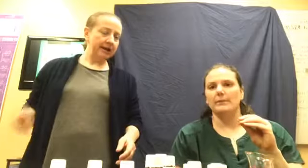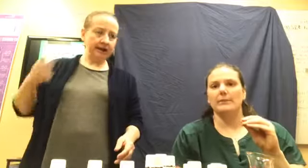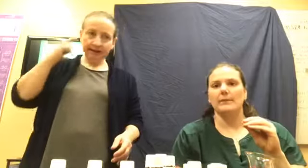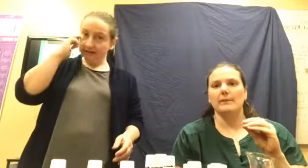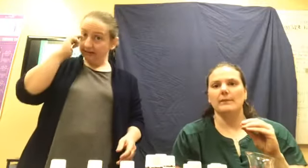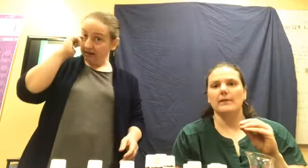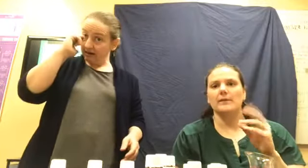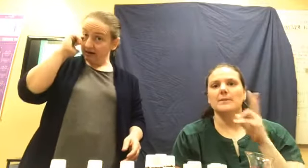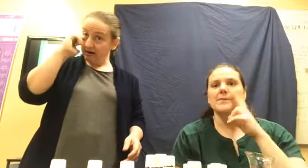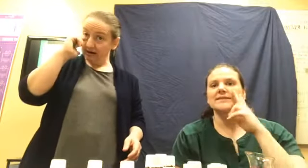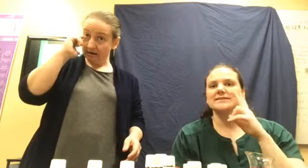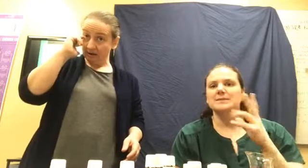let's see here.